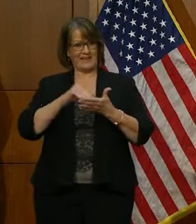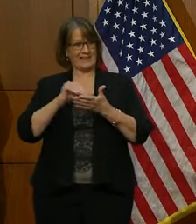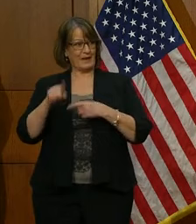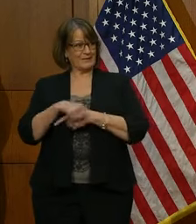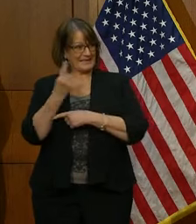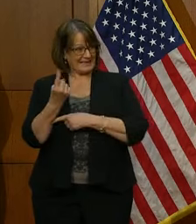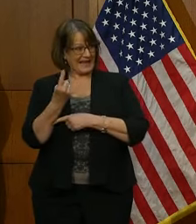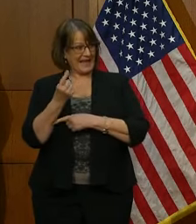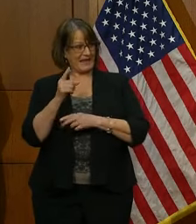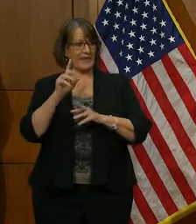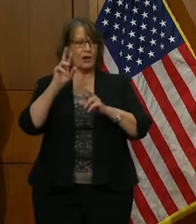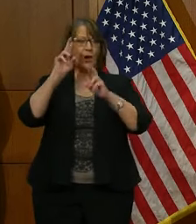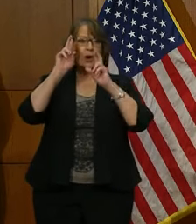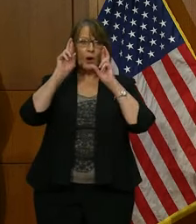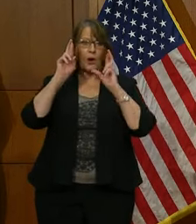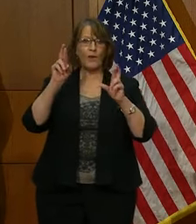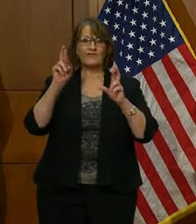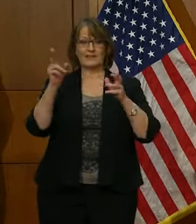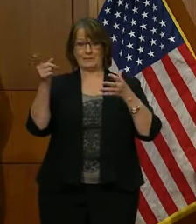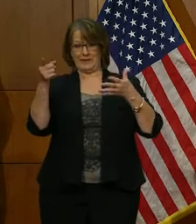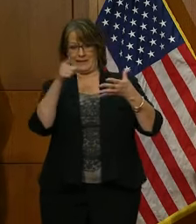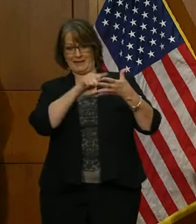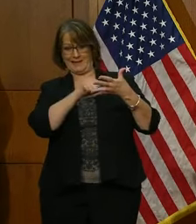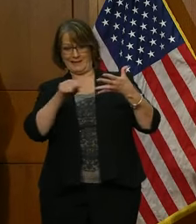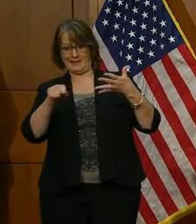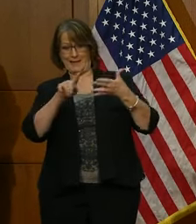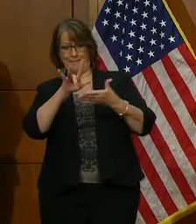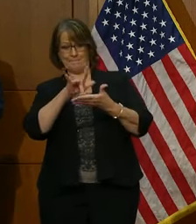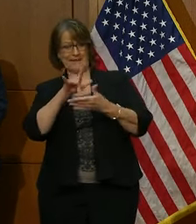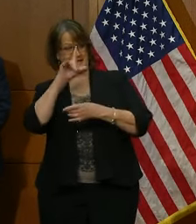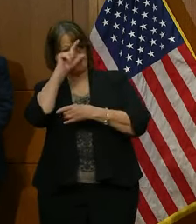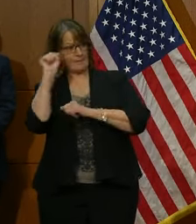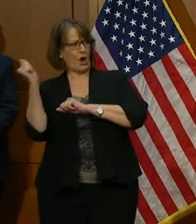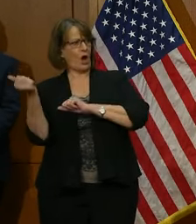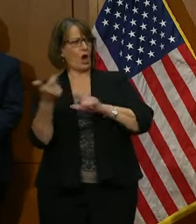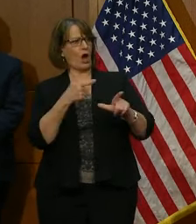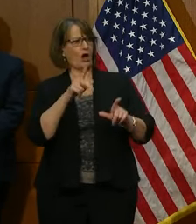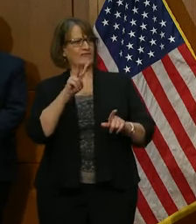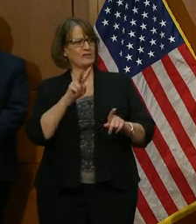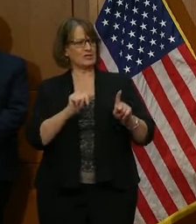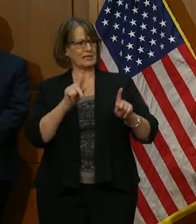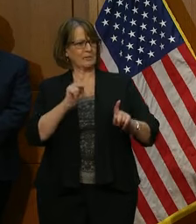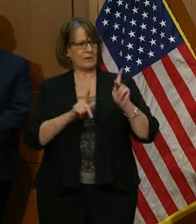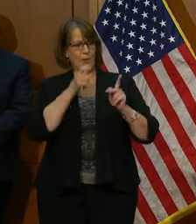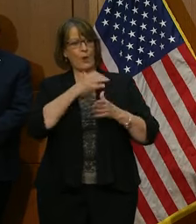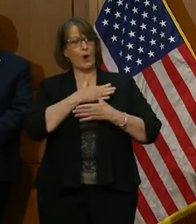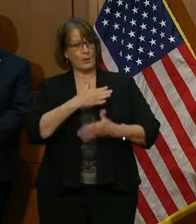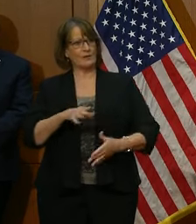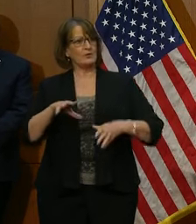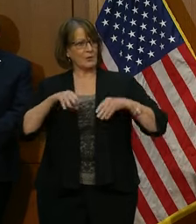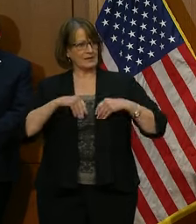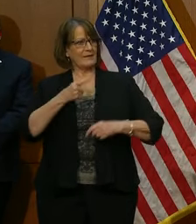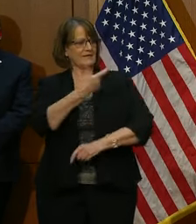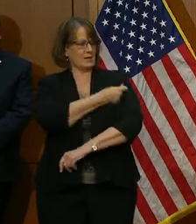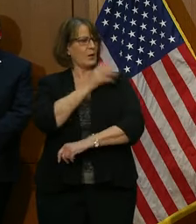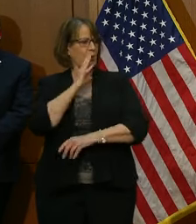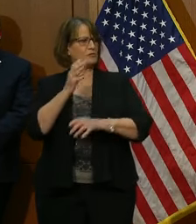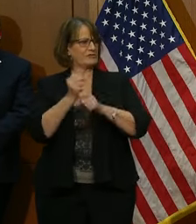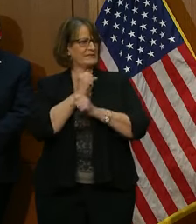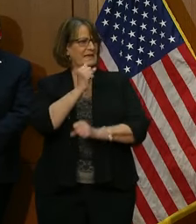hopefully early to midsummer, all Virginians that are willing to accept the vaccination will be vaccinated.